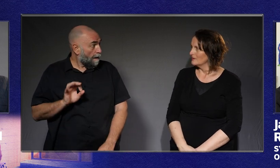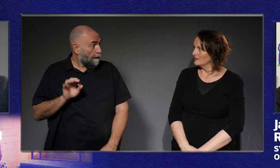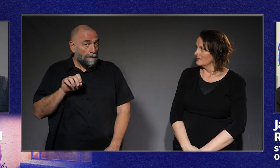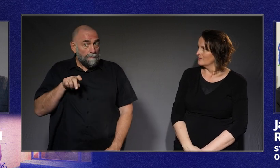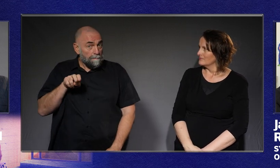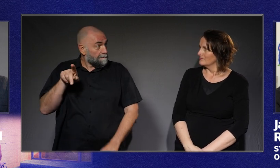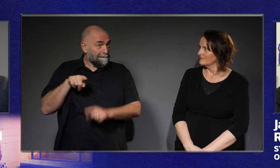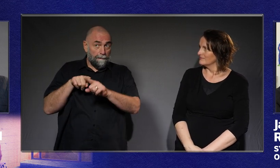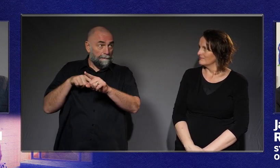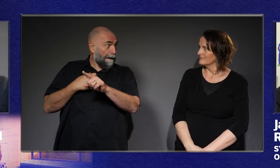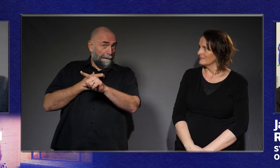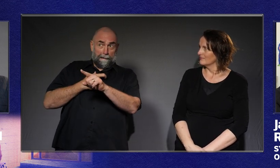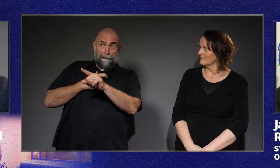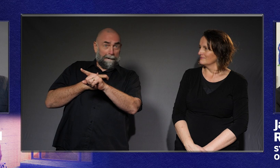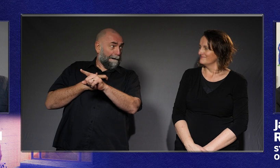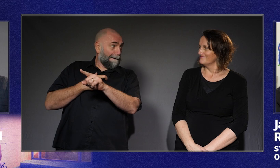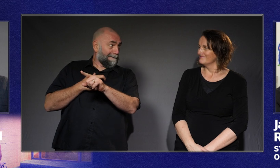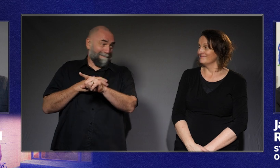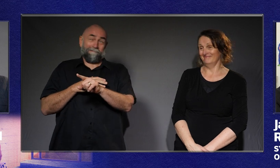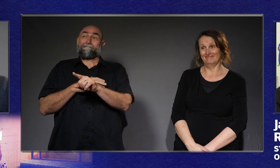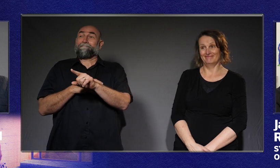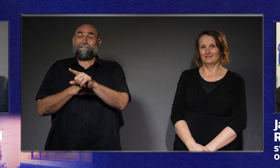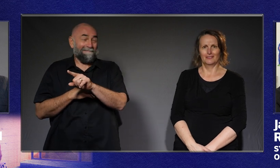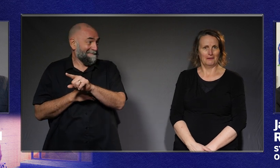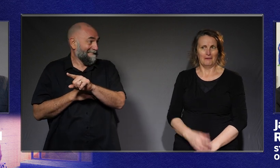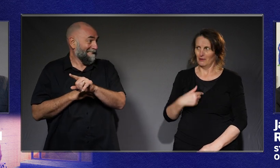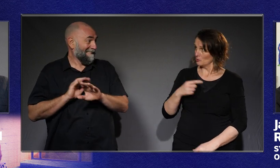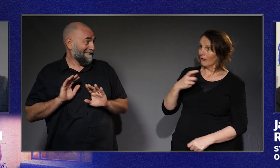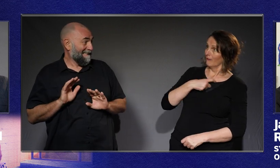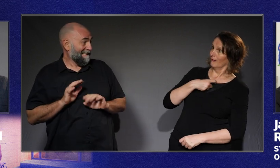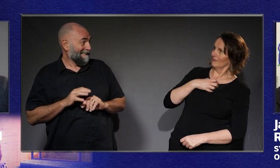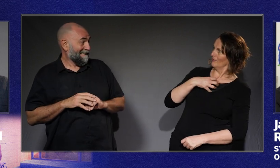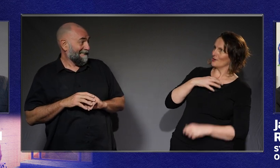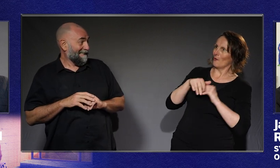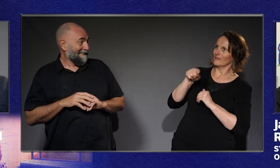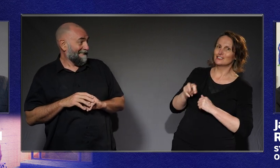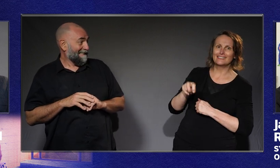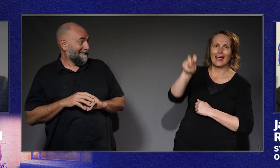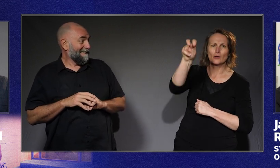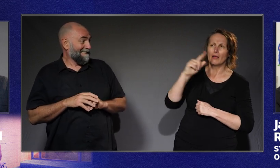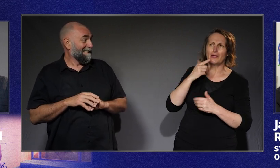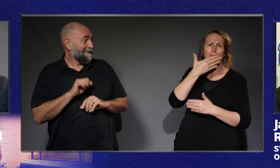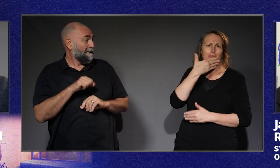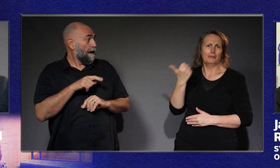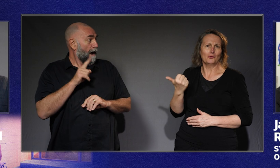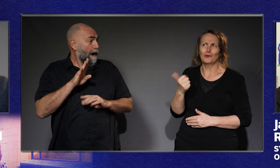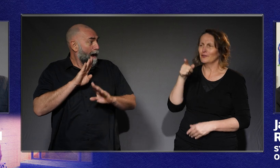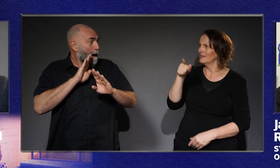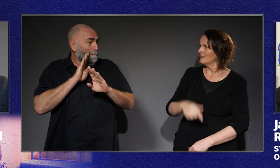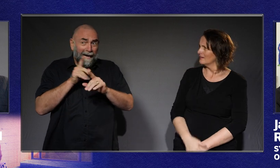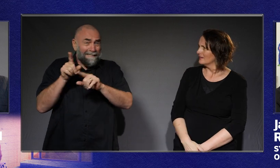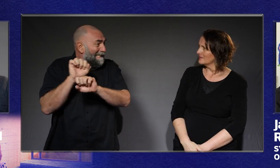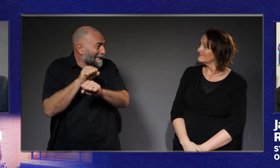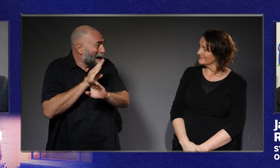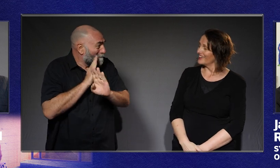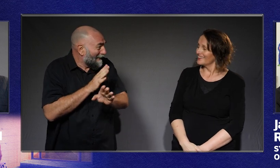up those terrifying... I've never heard the monumental steps to find, except by They're amazing. Except by